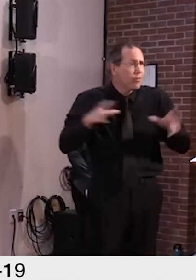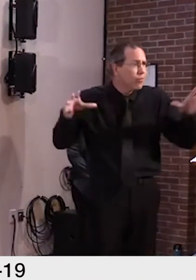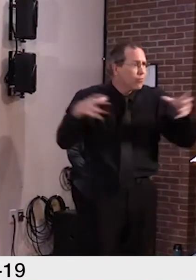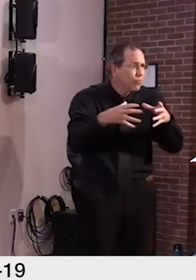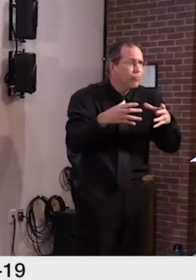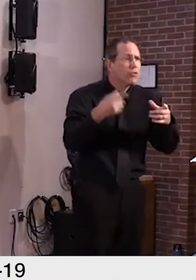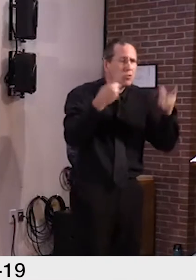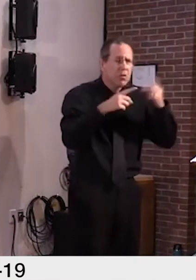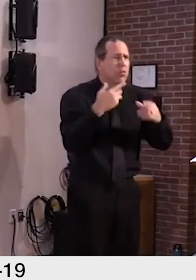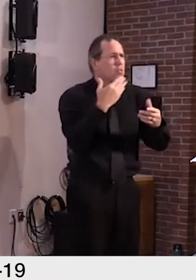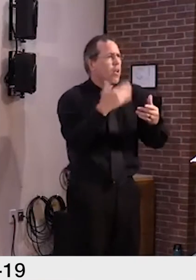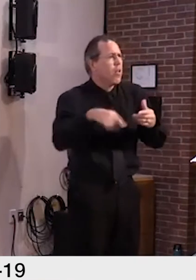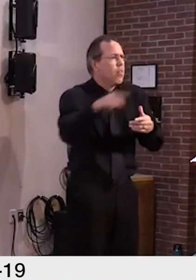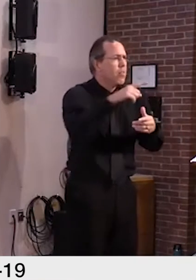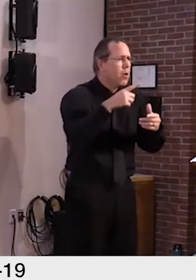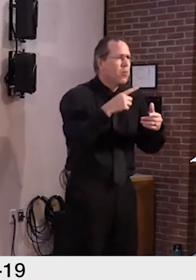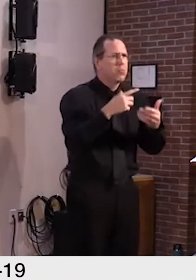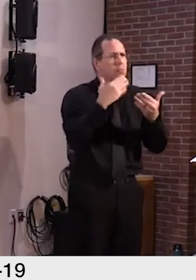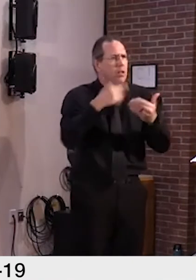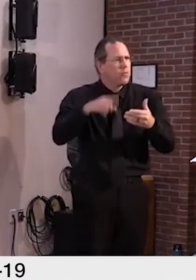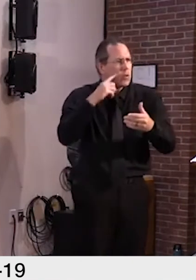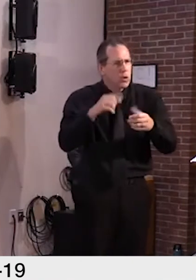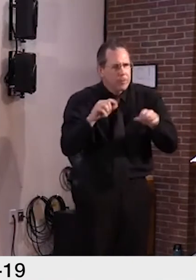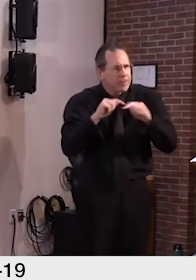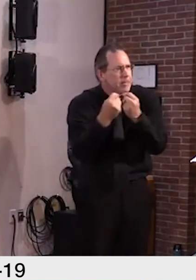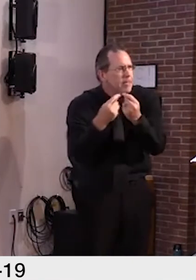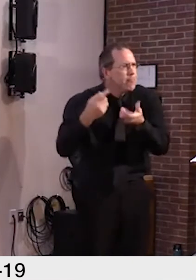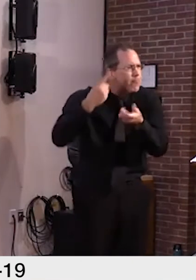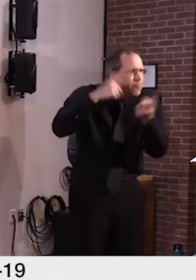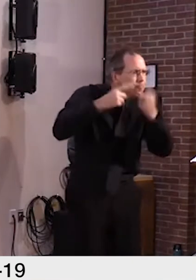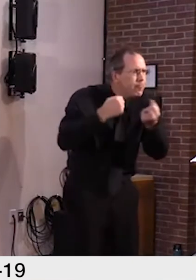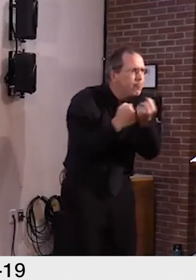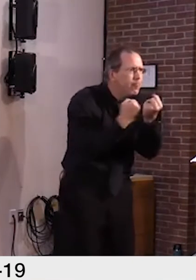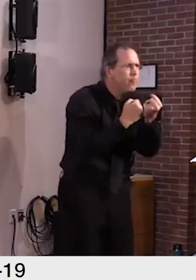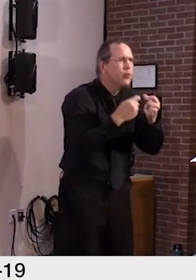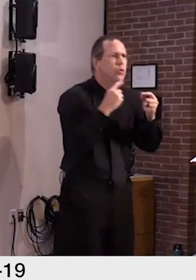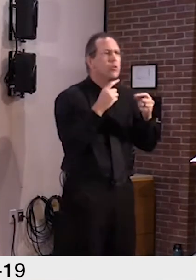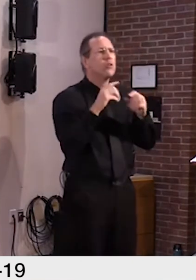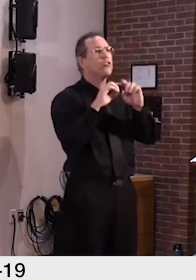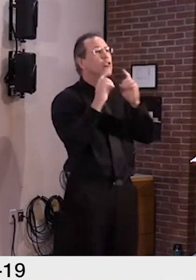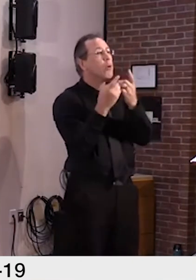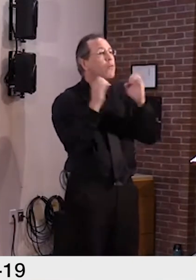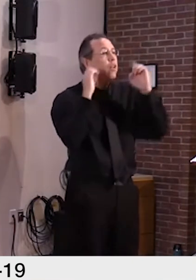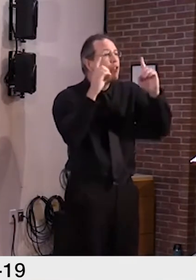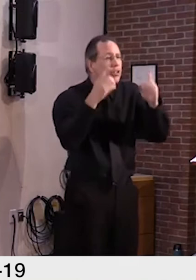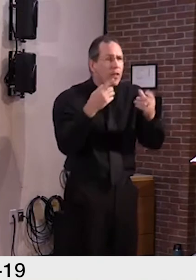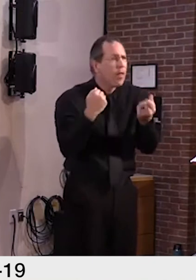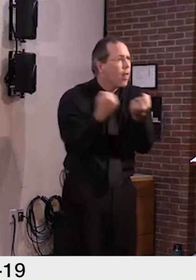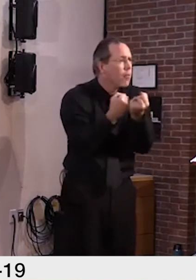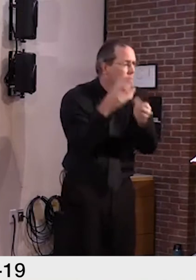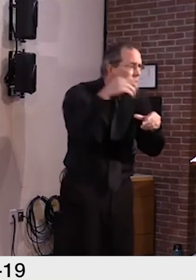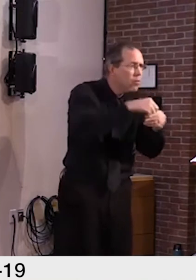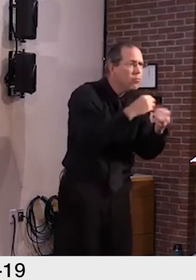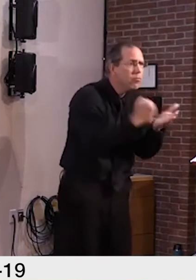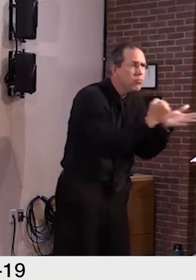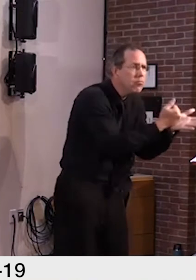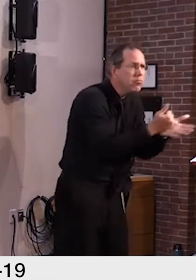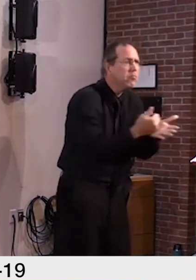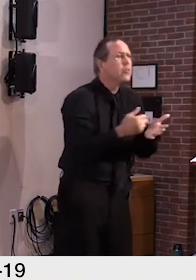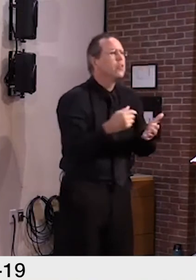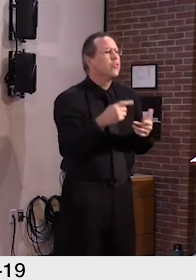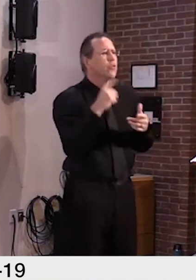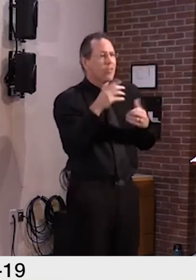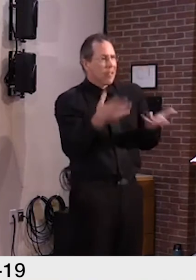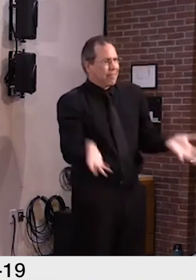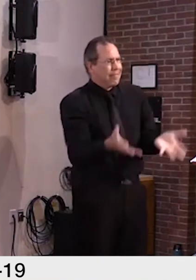team at the Agency of Education for helping get these kids back to school this fall. And a special thank you to our